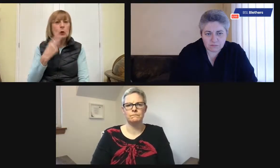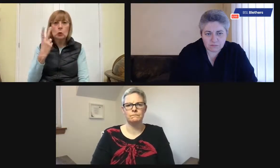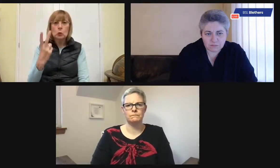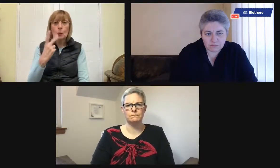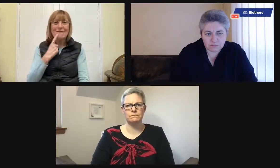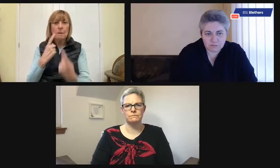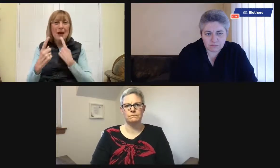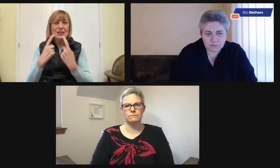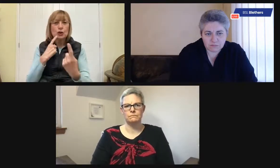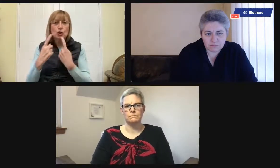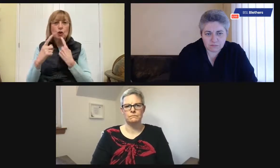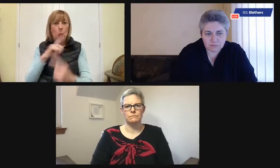still confused.